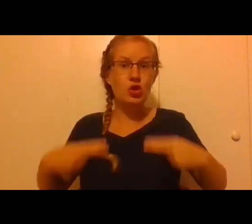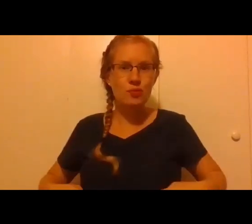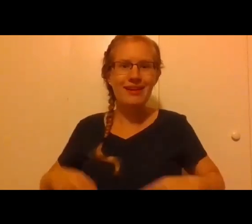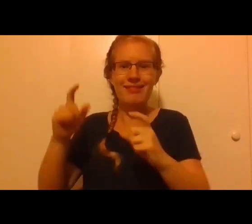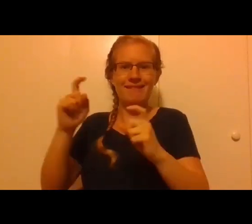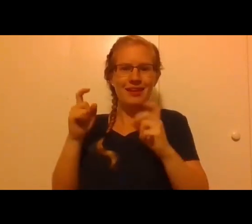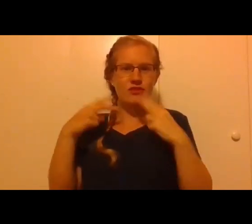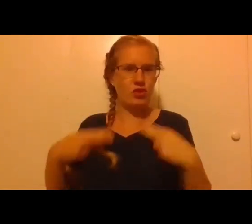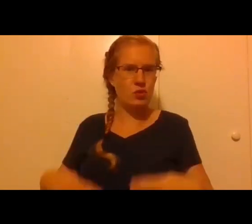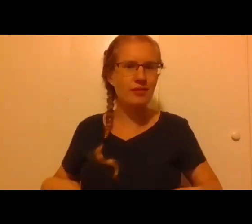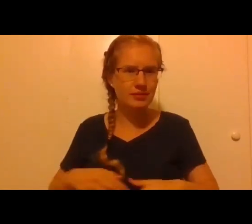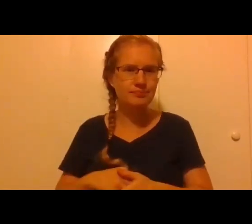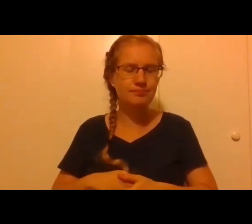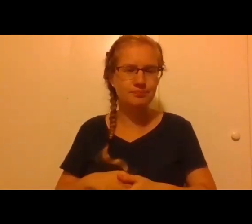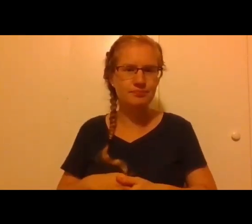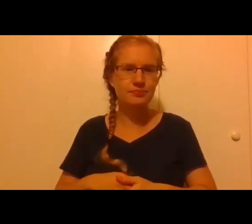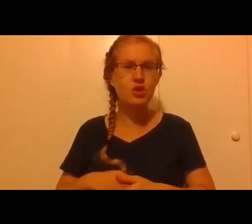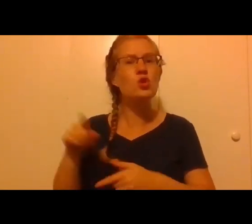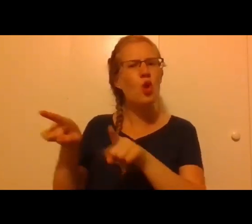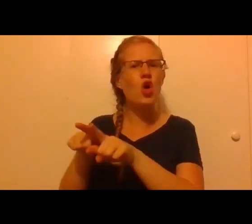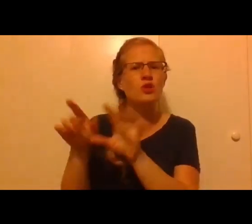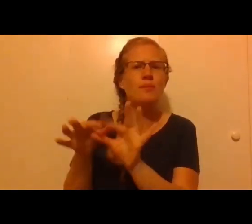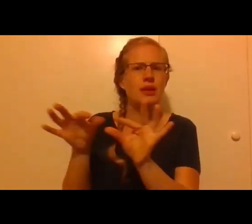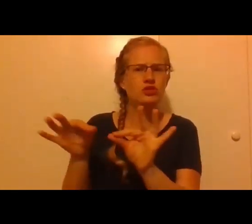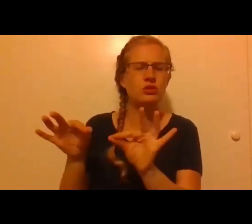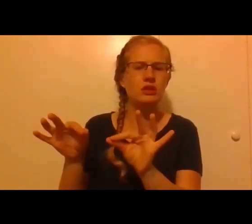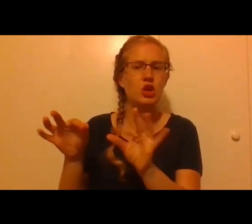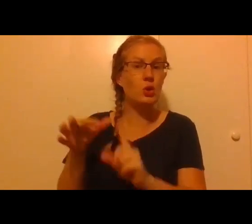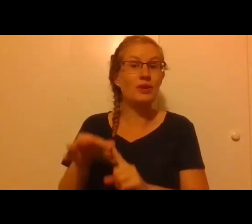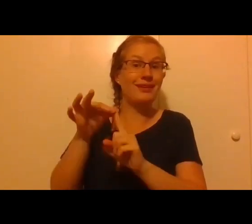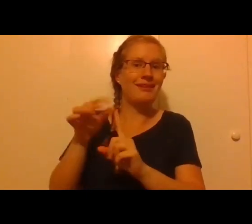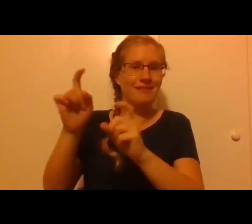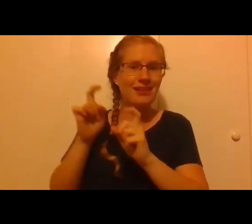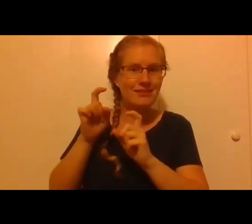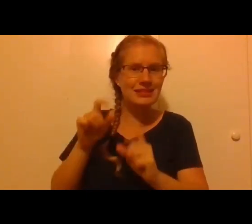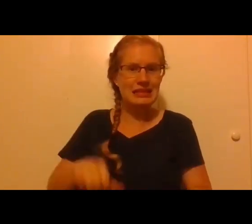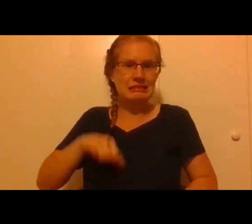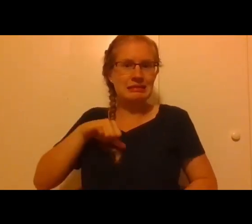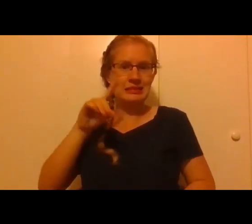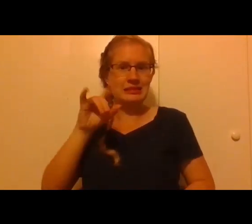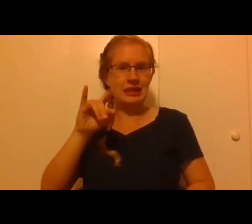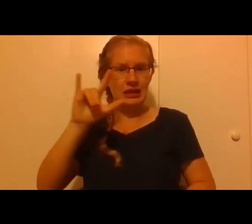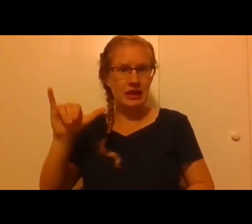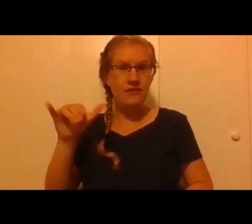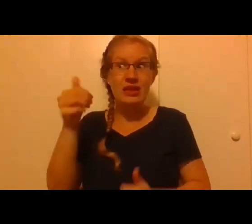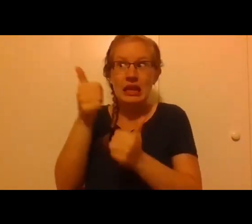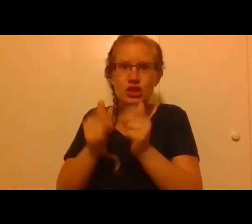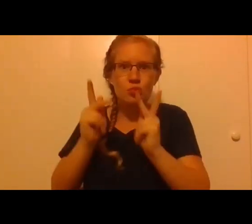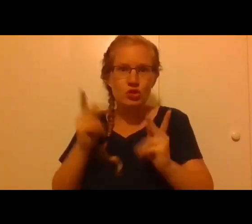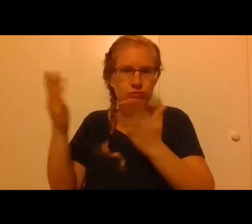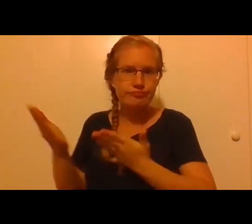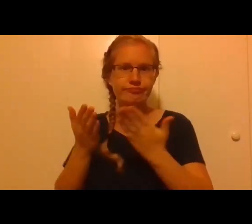of the human being. You also spoke about the unique gifts and the dignity that every person brings